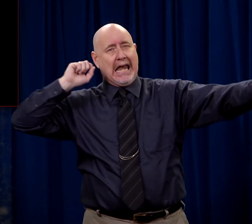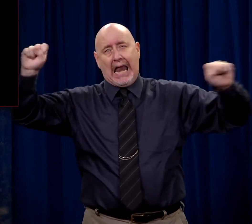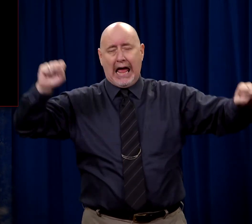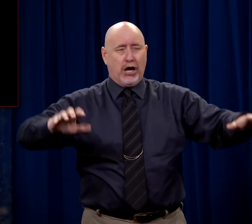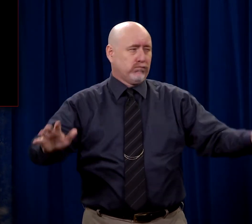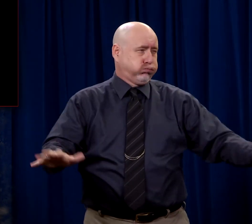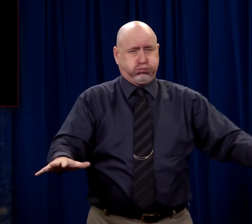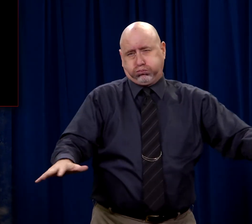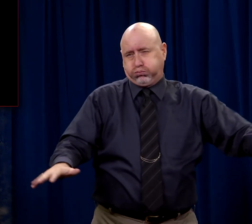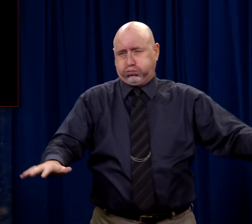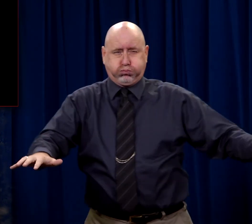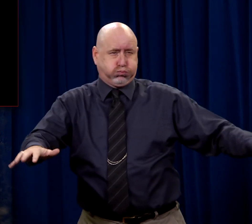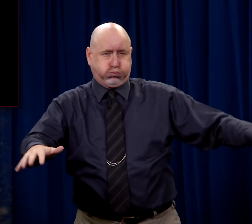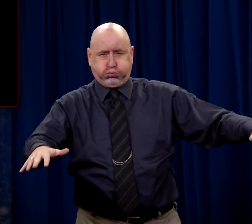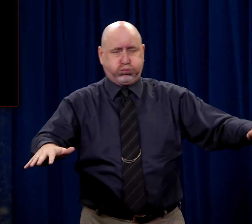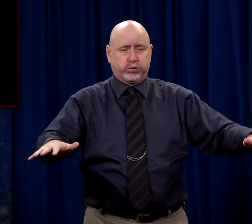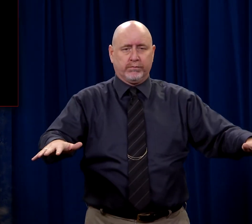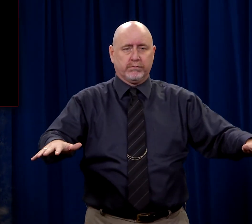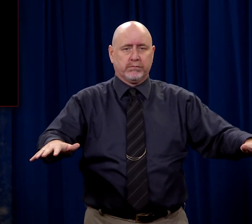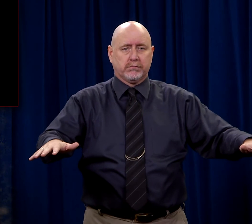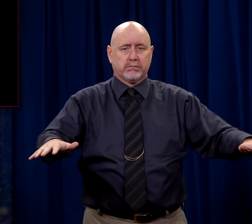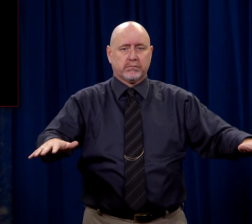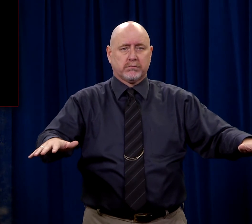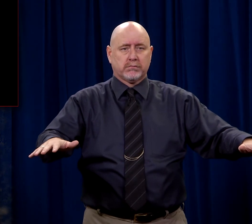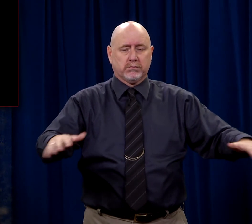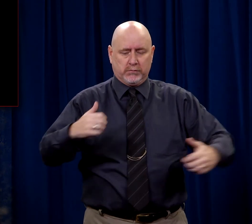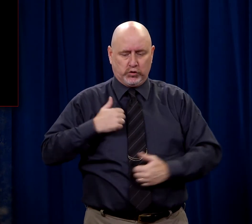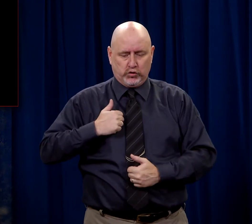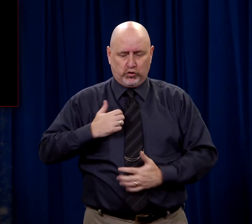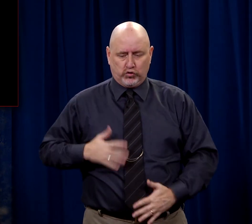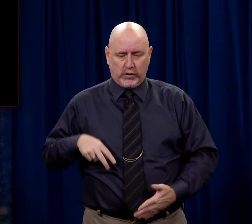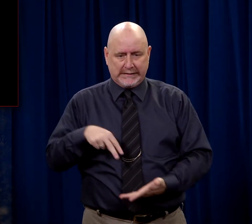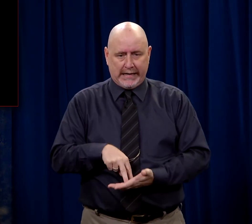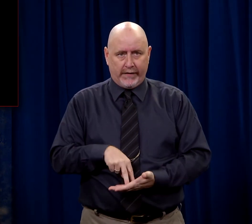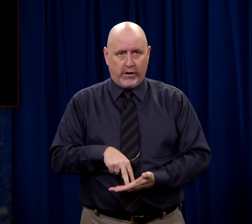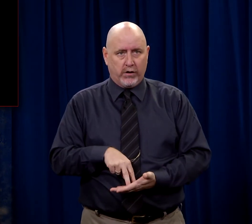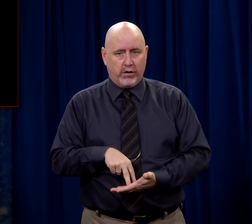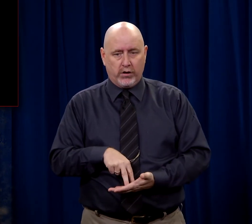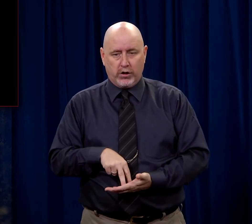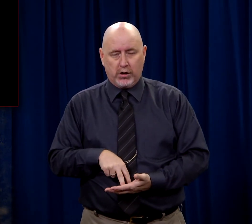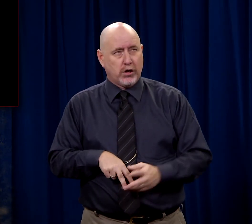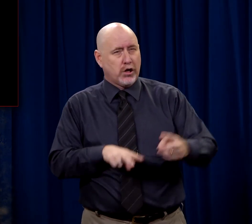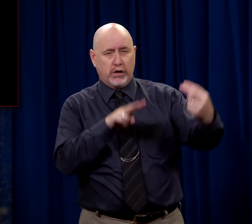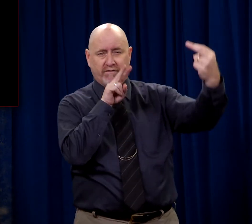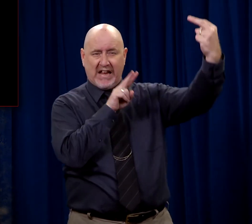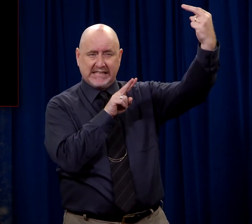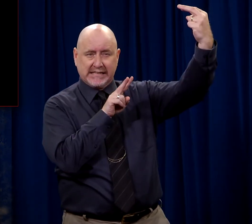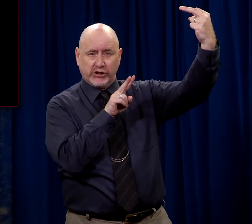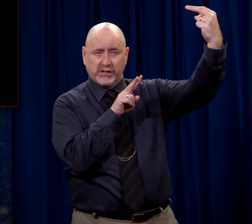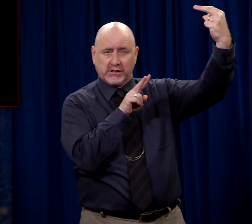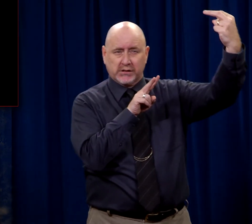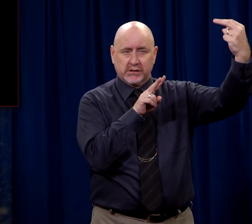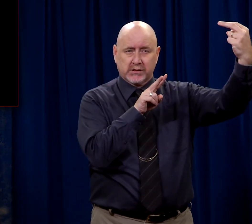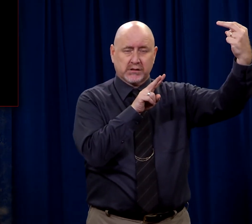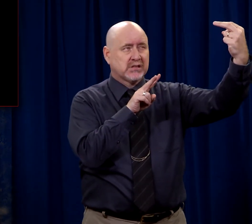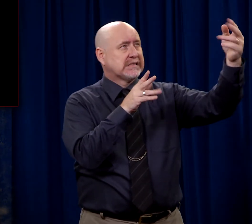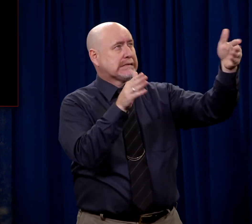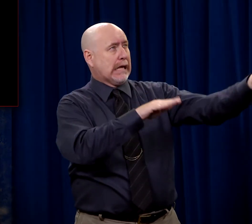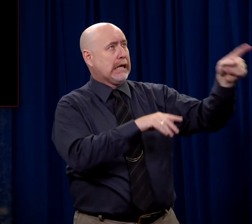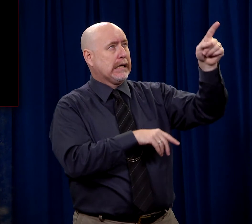loud thing and it shakes and it stops. And the centurion standing there facing Jesus, who is